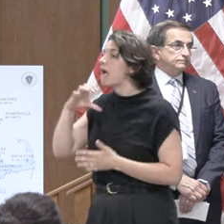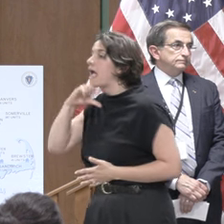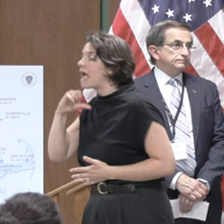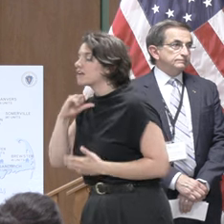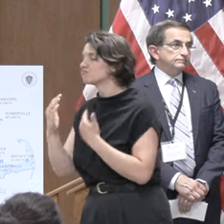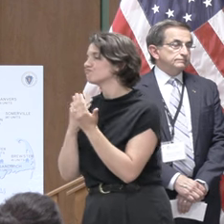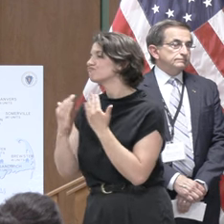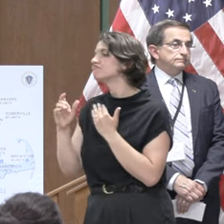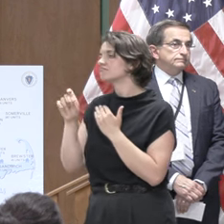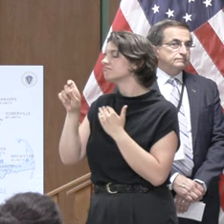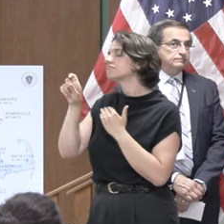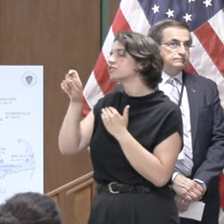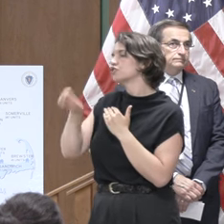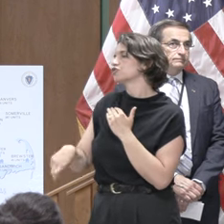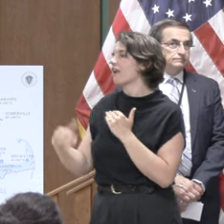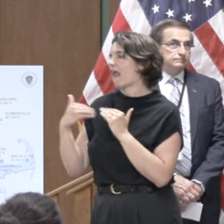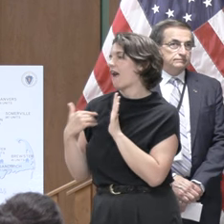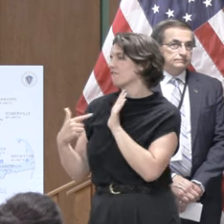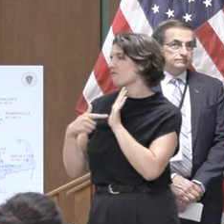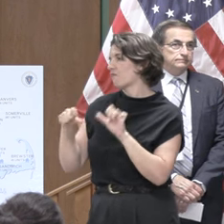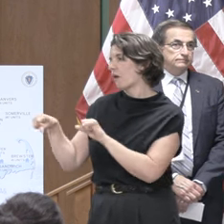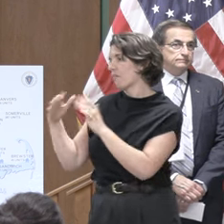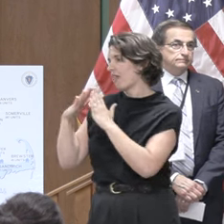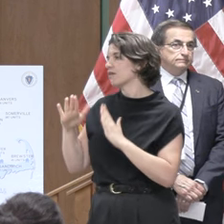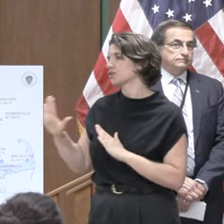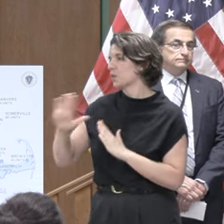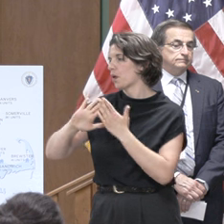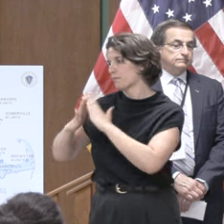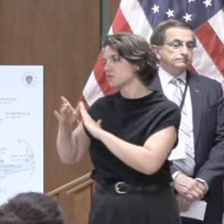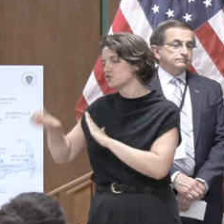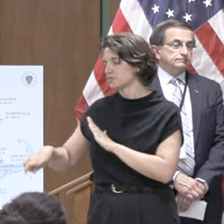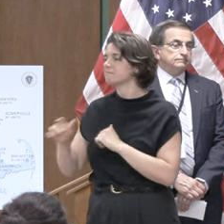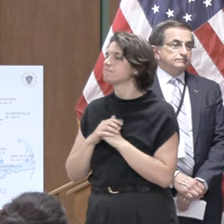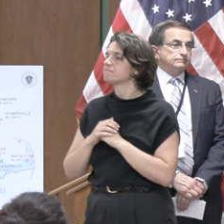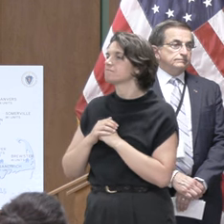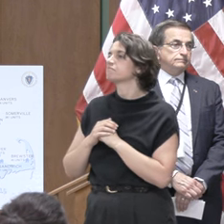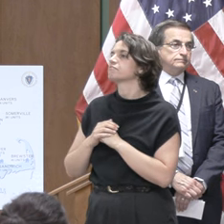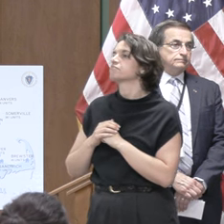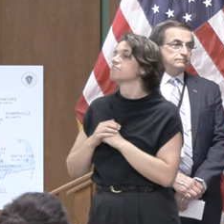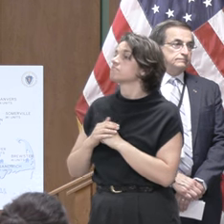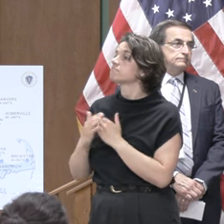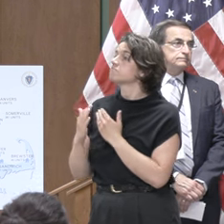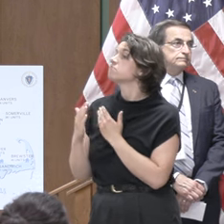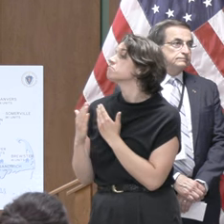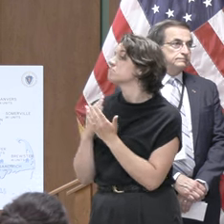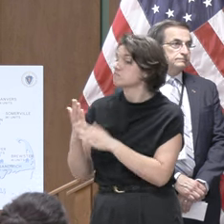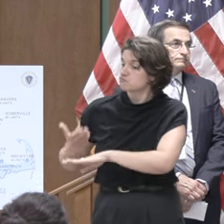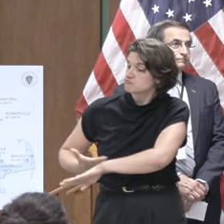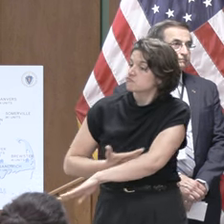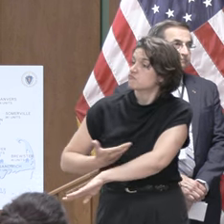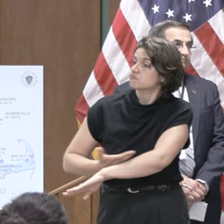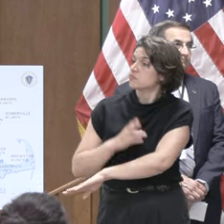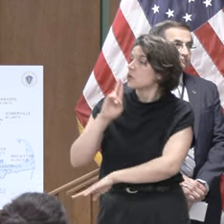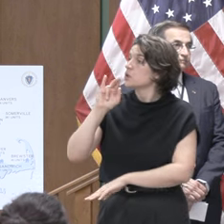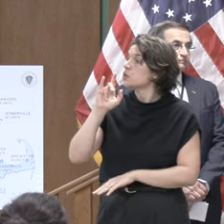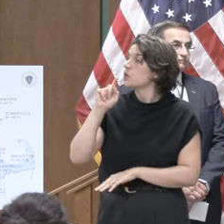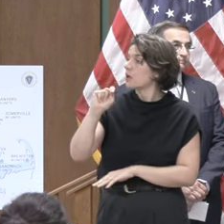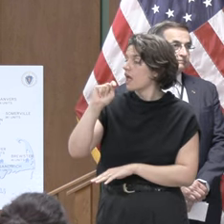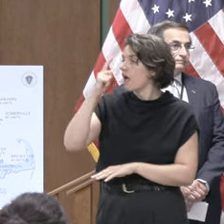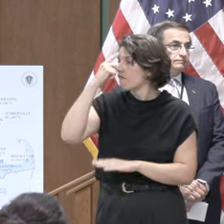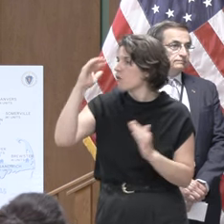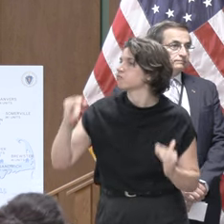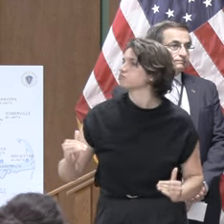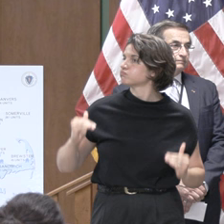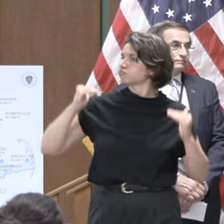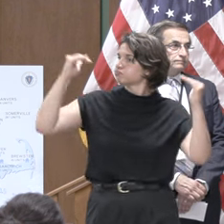find affordable housing in your community and whether it's rehabbing units to make critical resiliency upgrades in